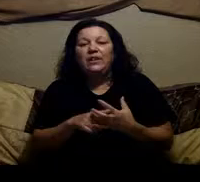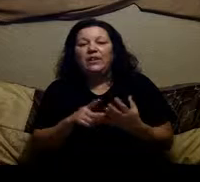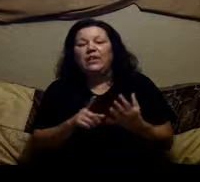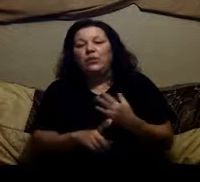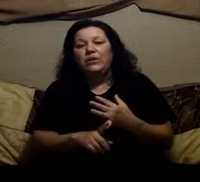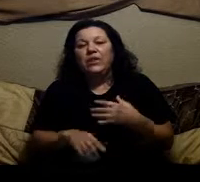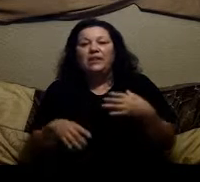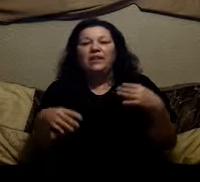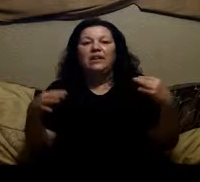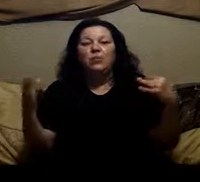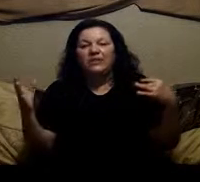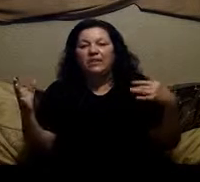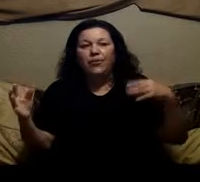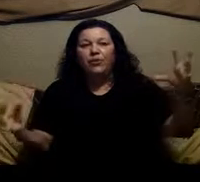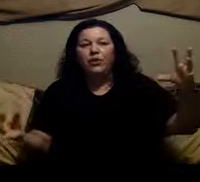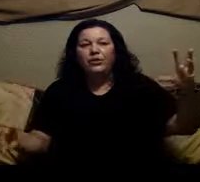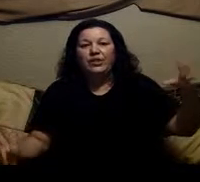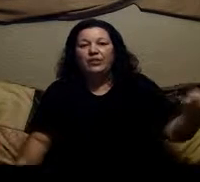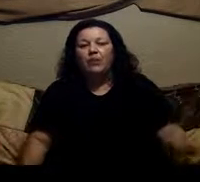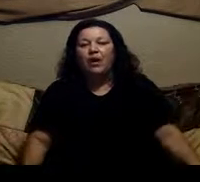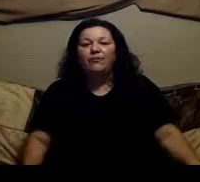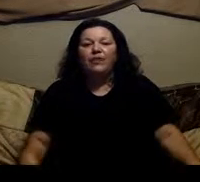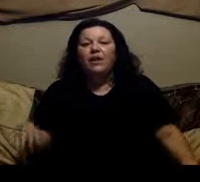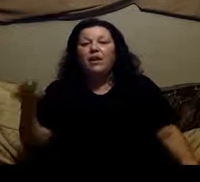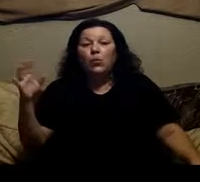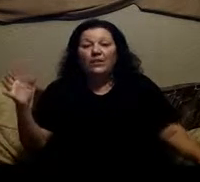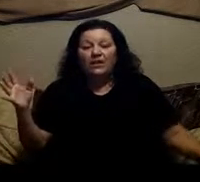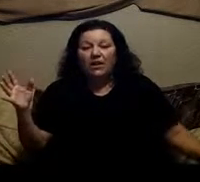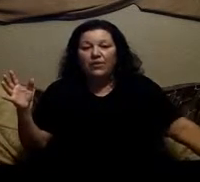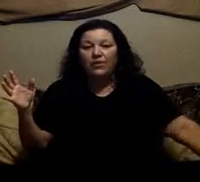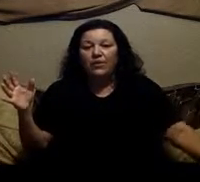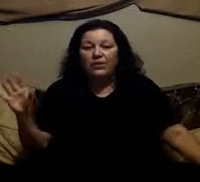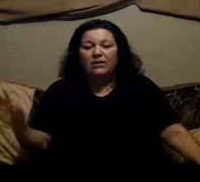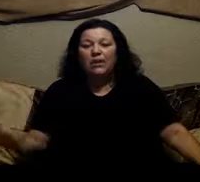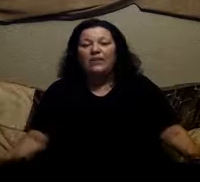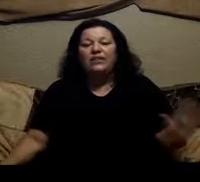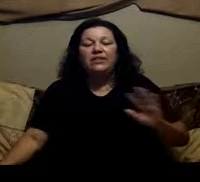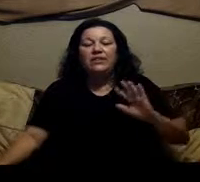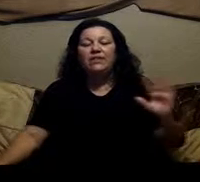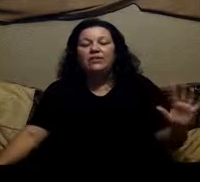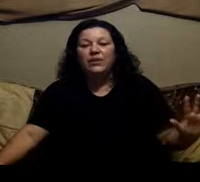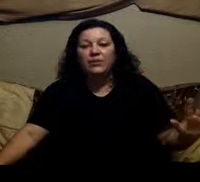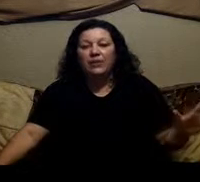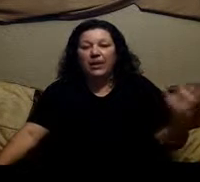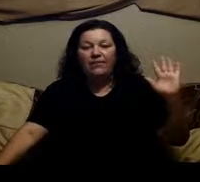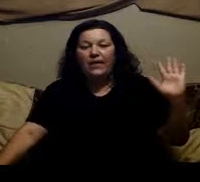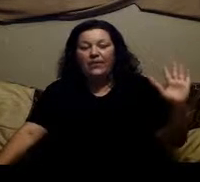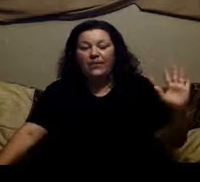you can eat and what you can't eat and what's going to throw your system off and what's not going to throw your system off? And it just it interferes with your life and everything